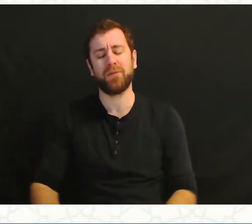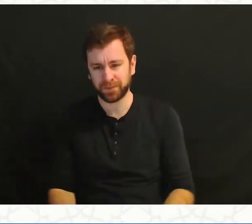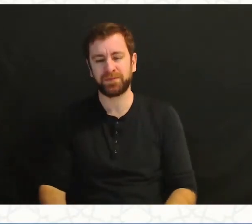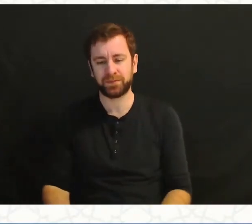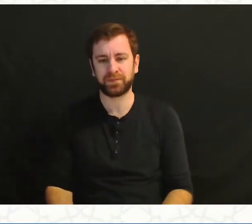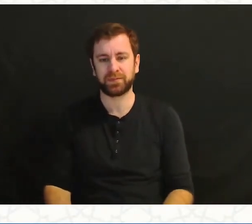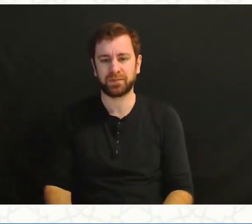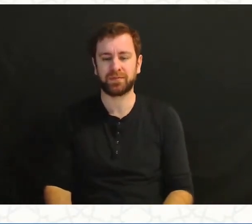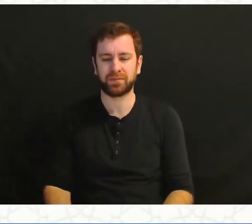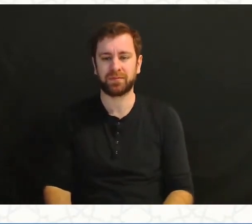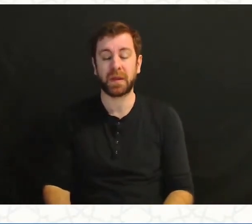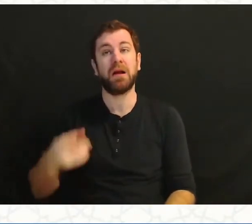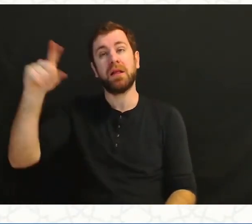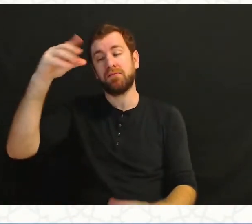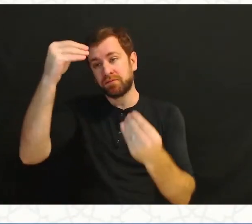Tushurah verse 36,